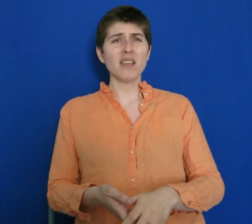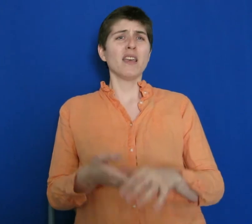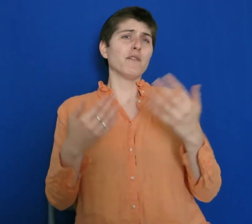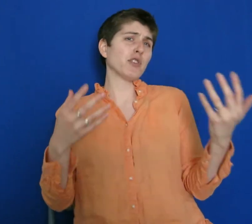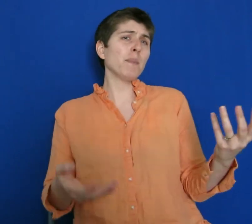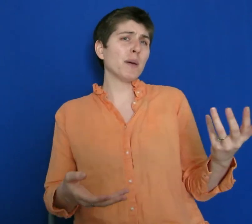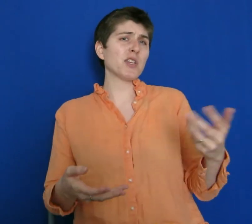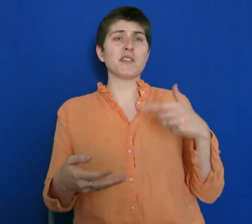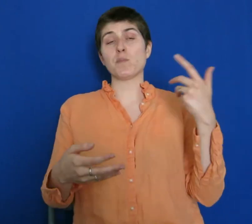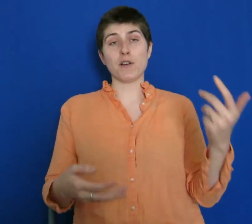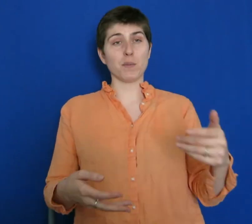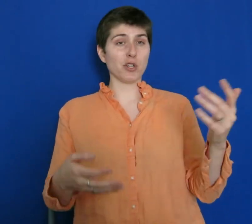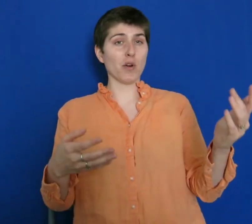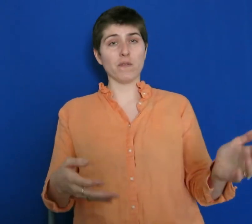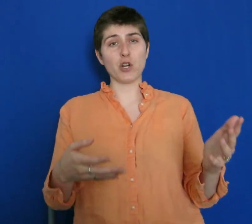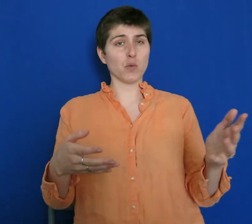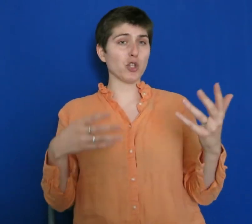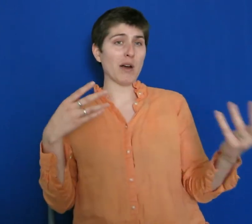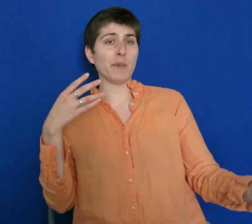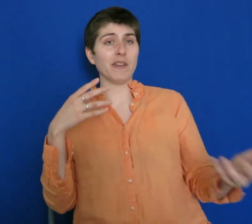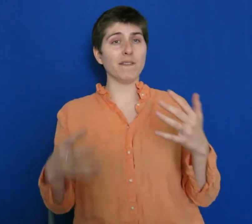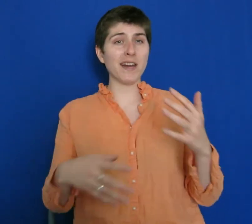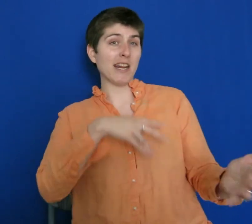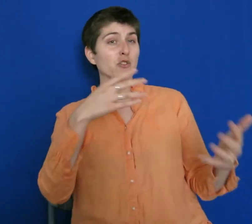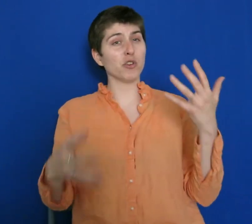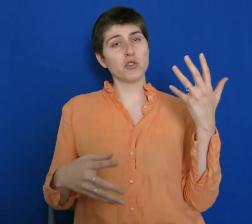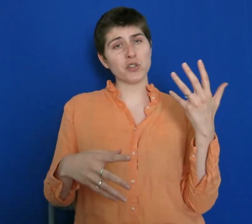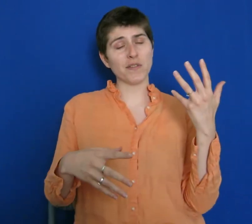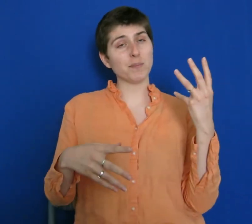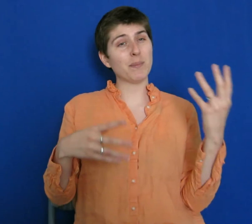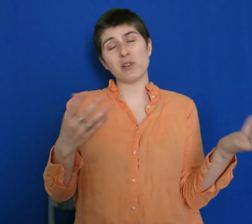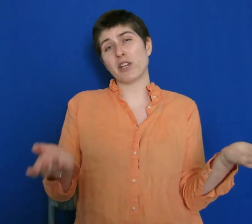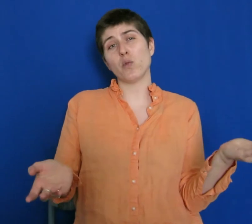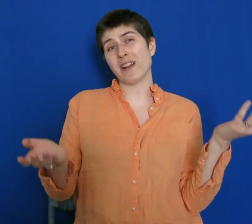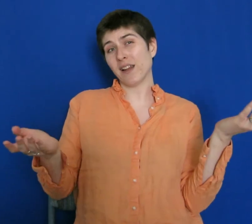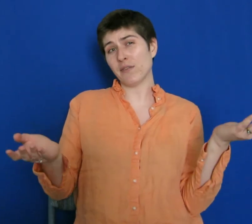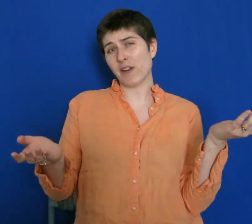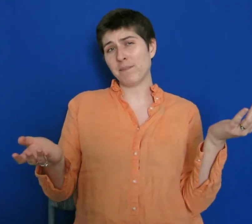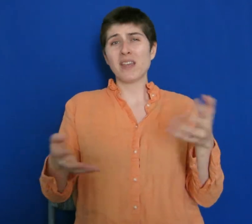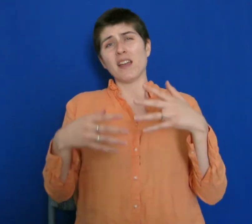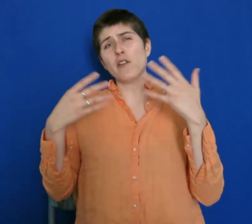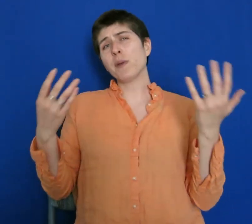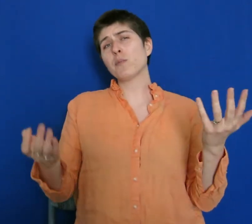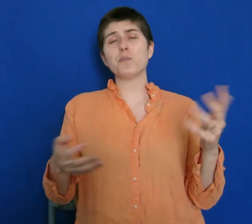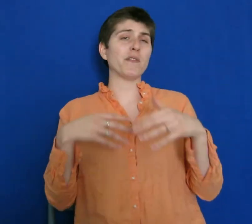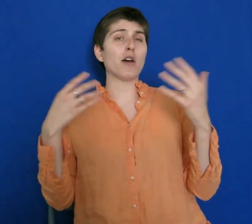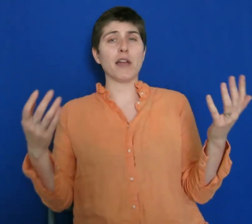For some Meetup sites, it's possible to go to the virtual chat room at the event and introduce yourself to people like you would at a live event. Other Meetup groups have online